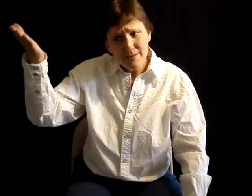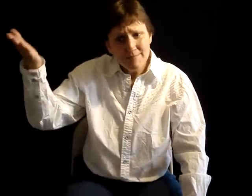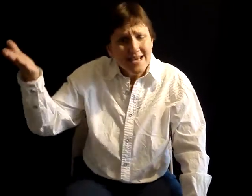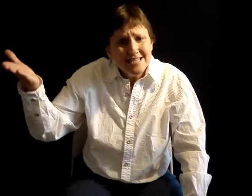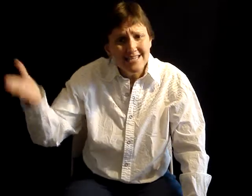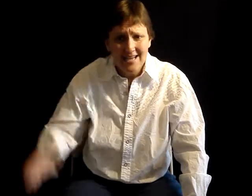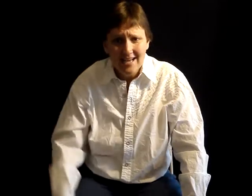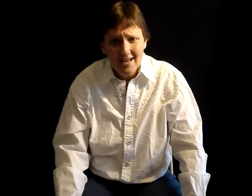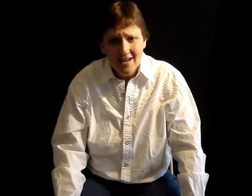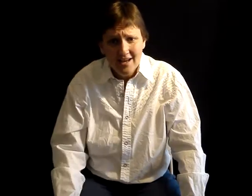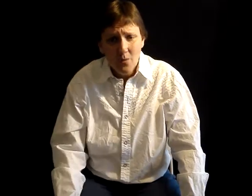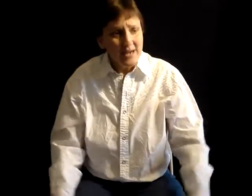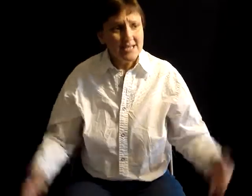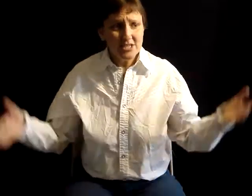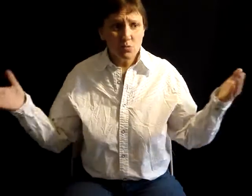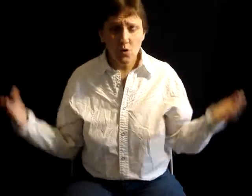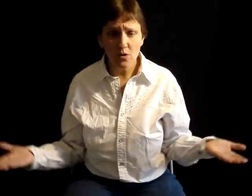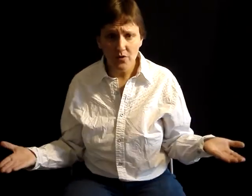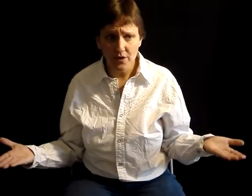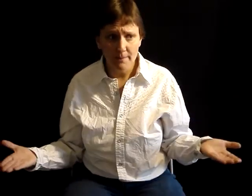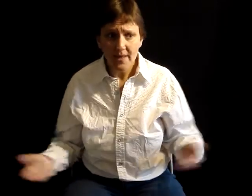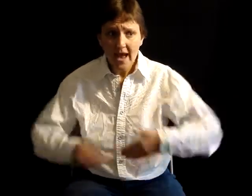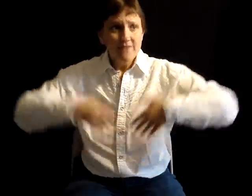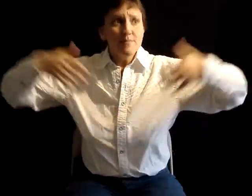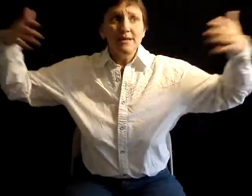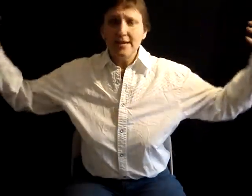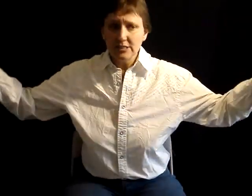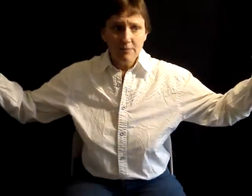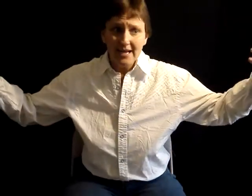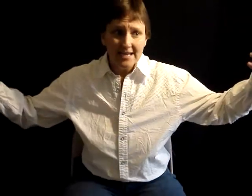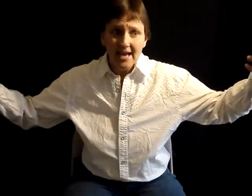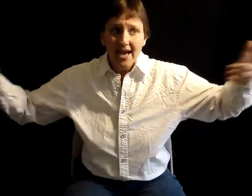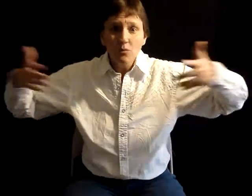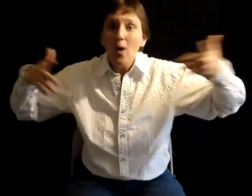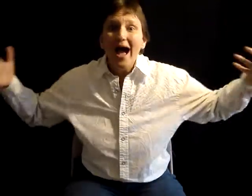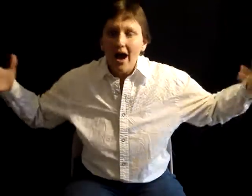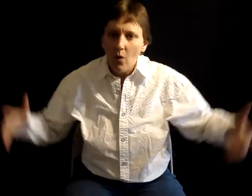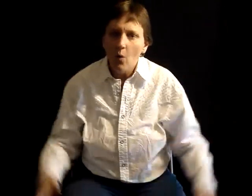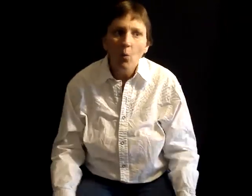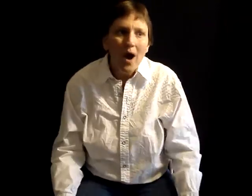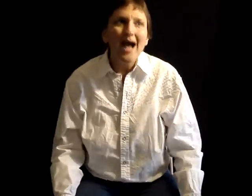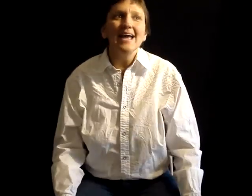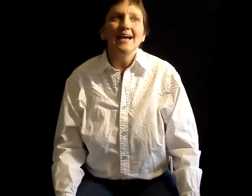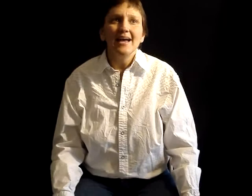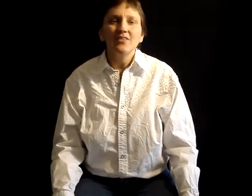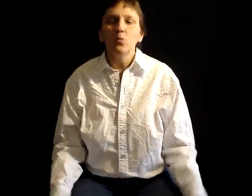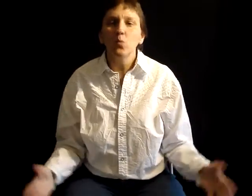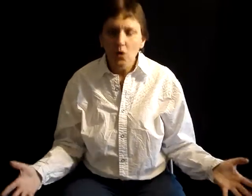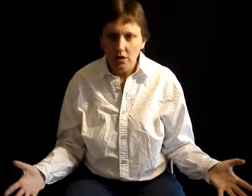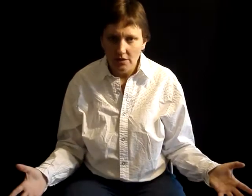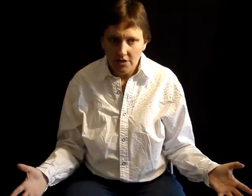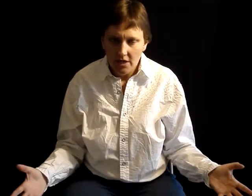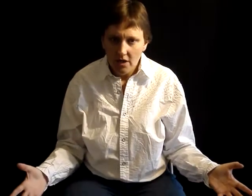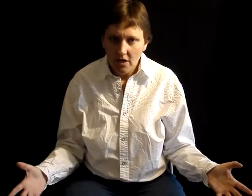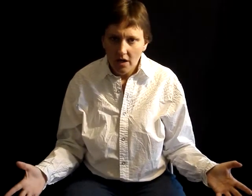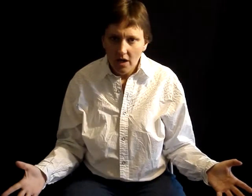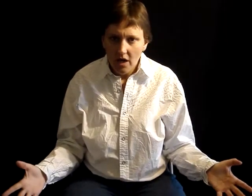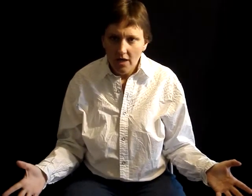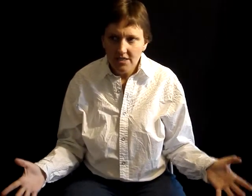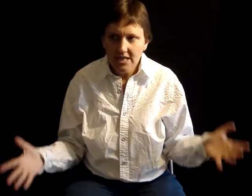amazing. Why don't you just work with them? Everybody makes money, and wow, why in the world does